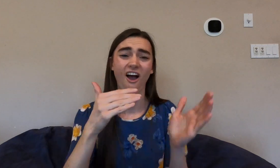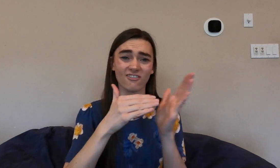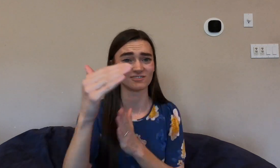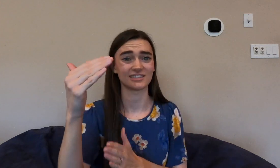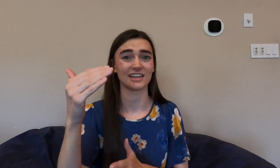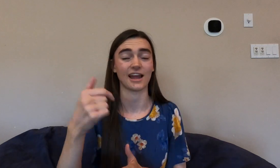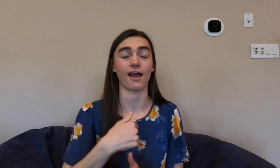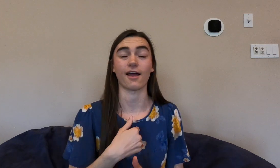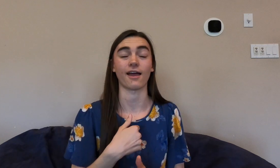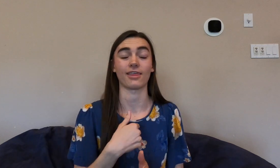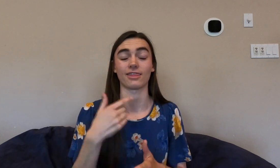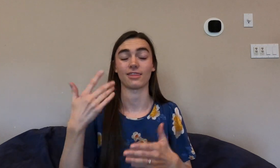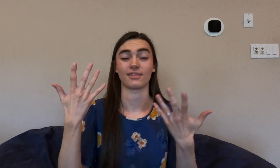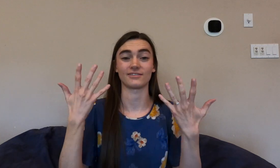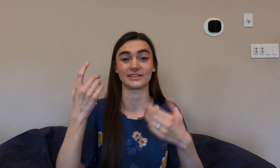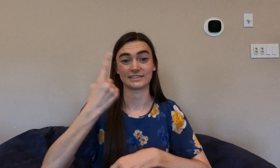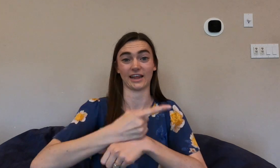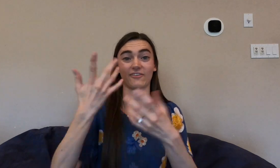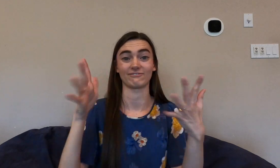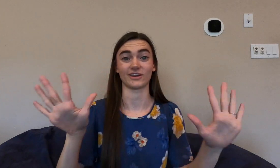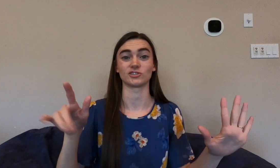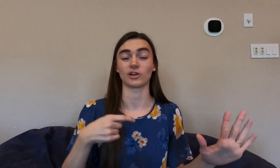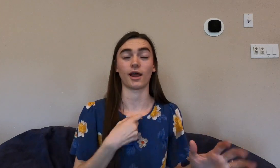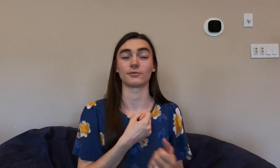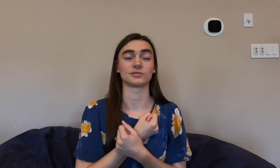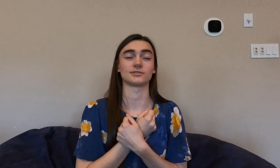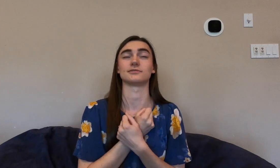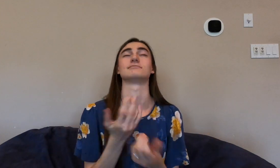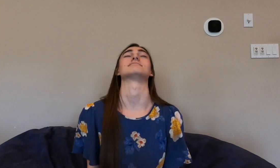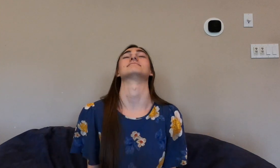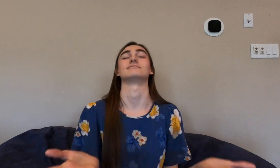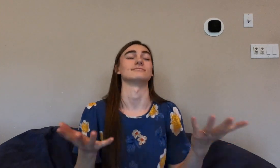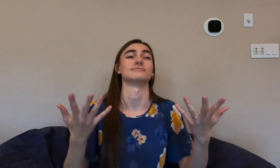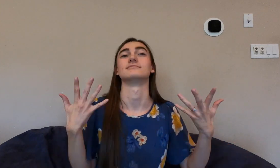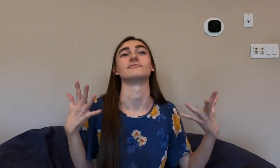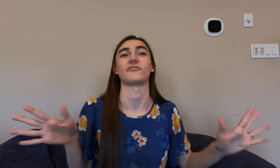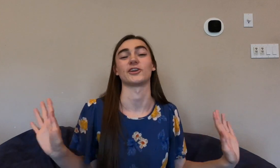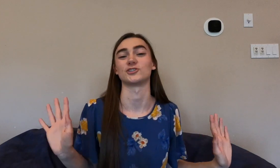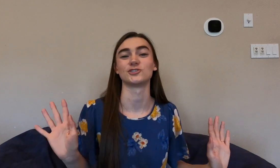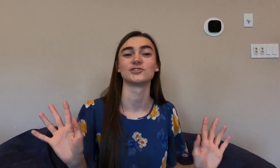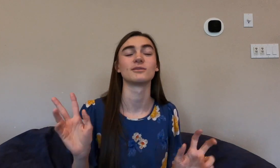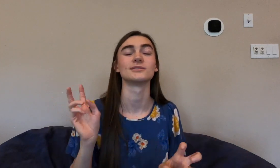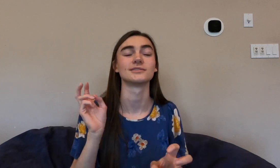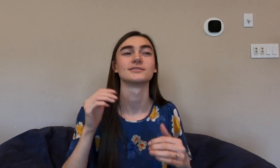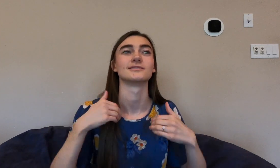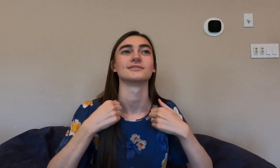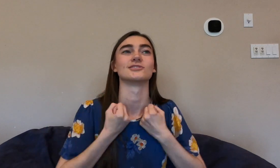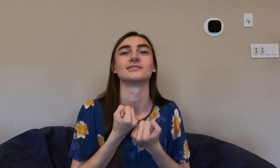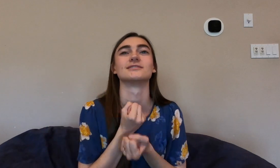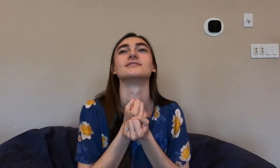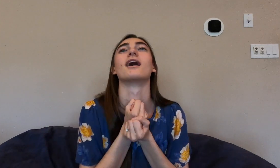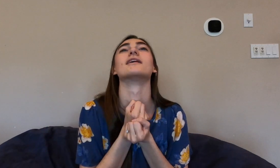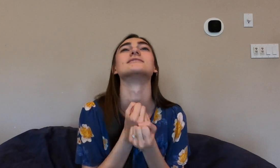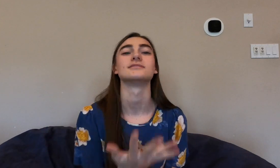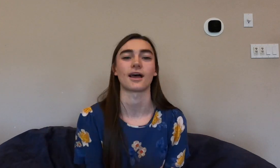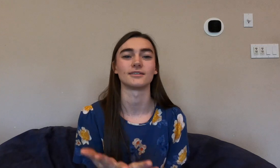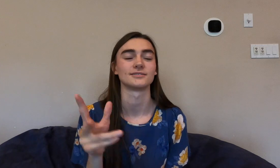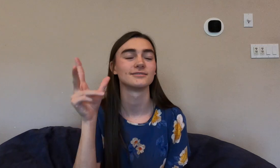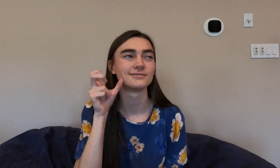every day. Often I come home and I'm just exhausted and done. I'm just exhausted